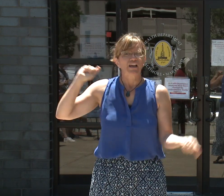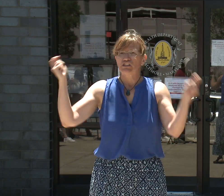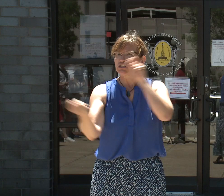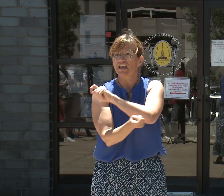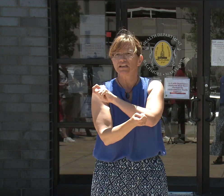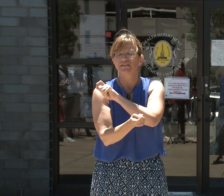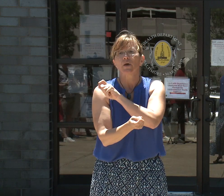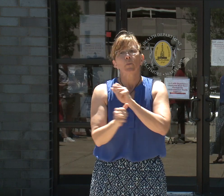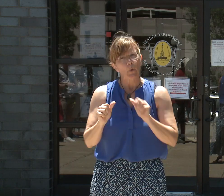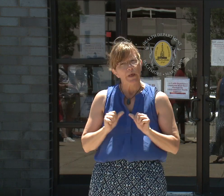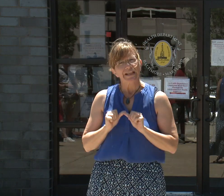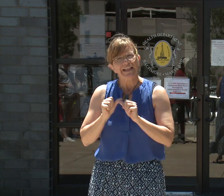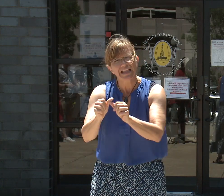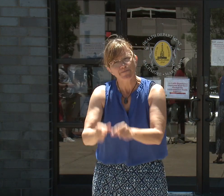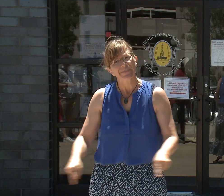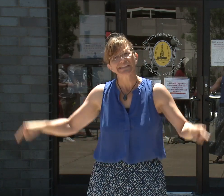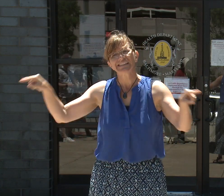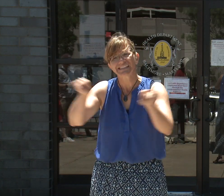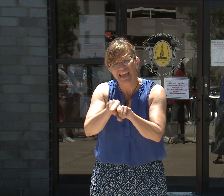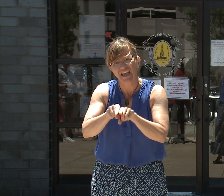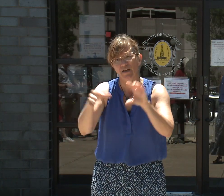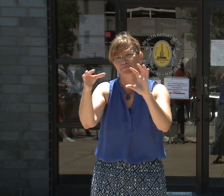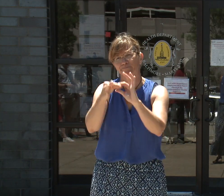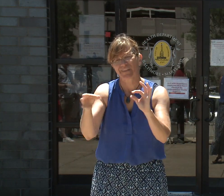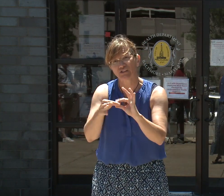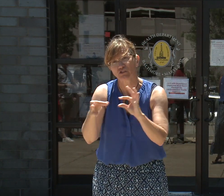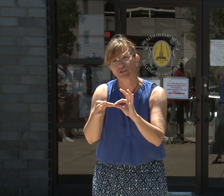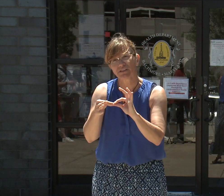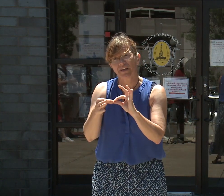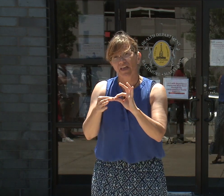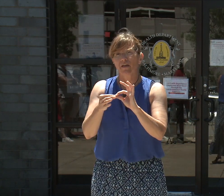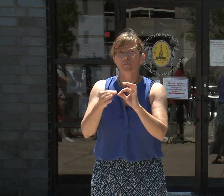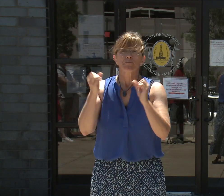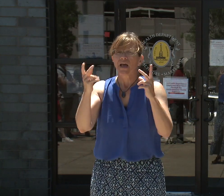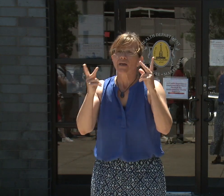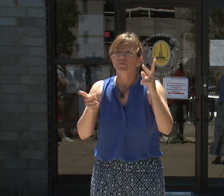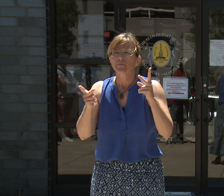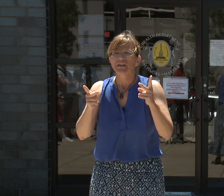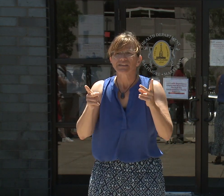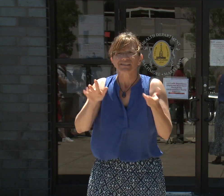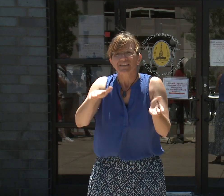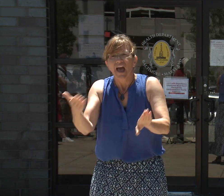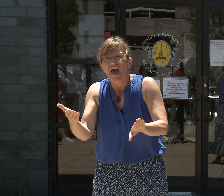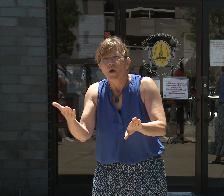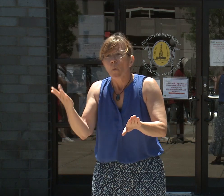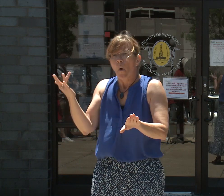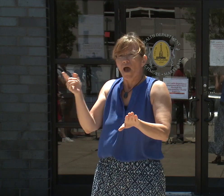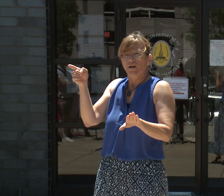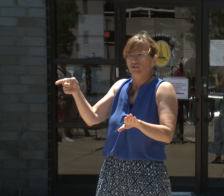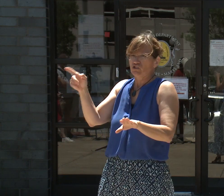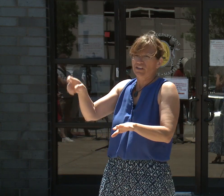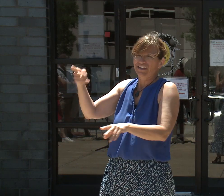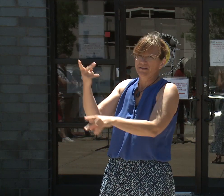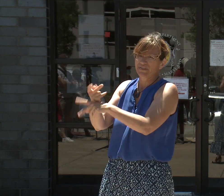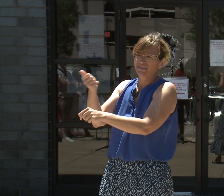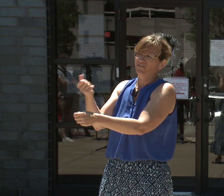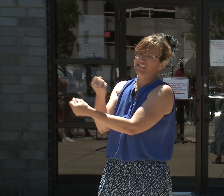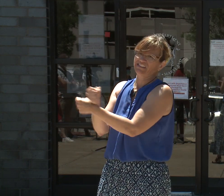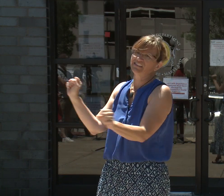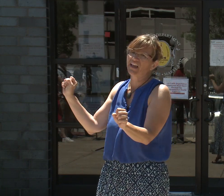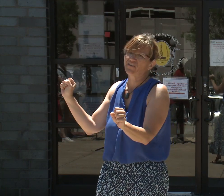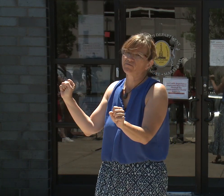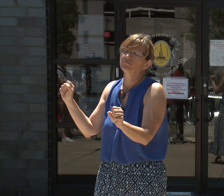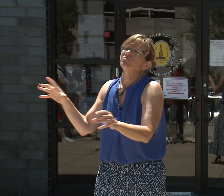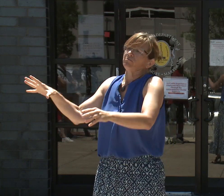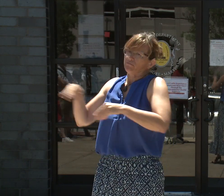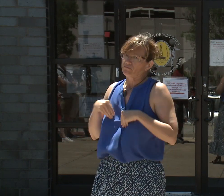from a disease that's taken nearly 1,000 or more than 1,000 lives in Baltimore over the last 16 months. The